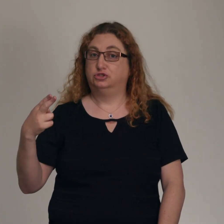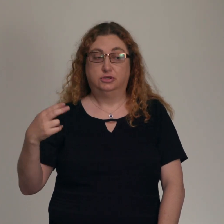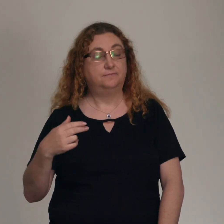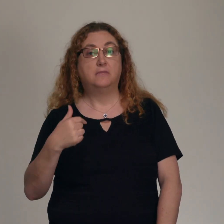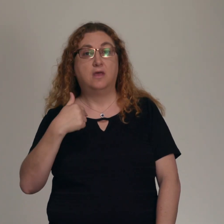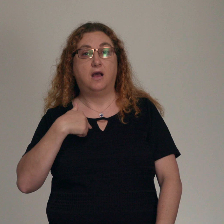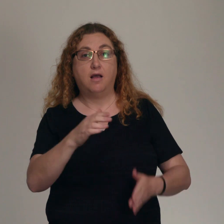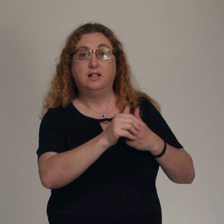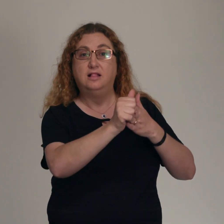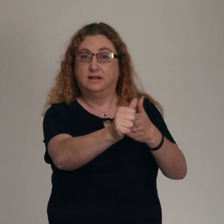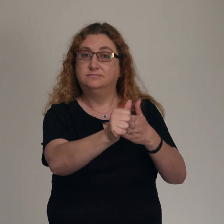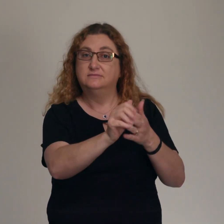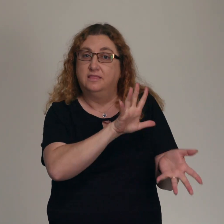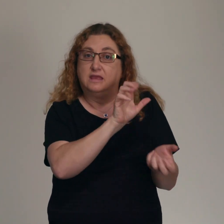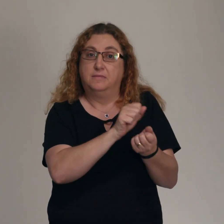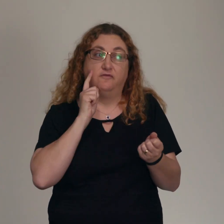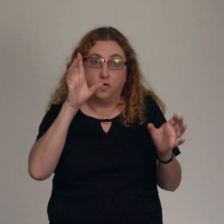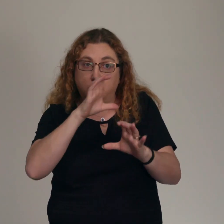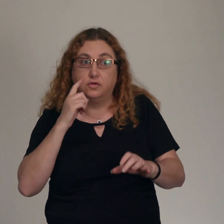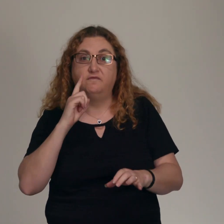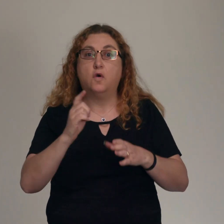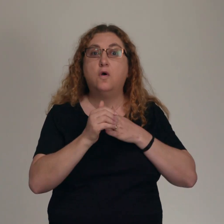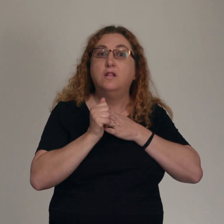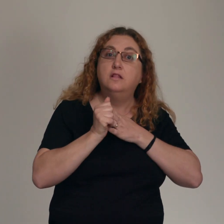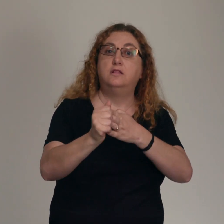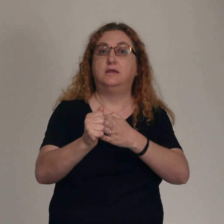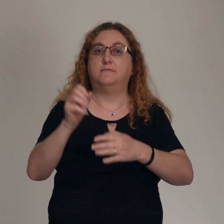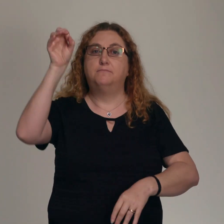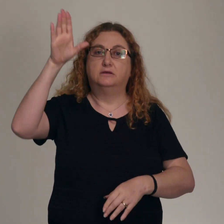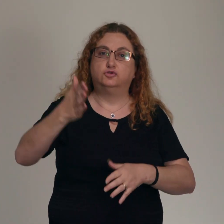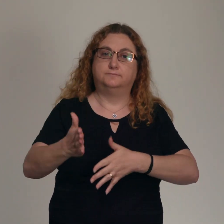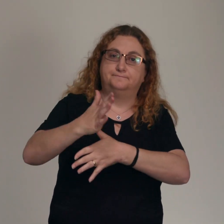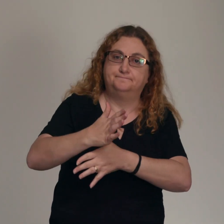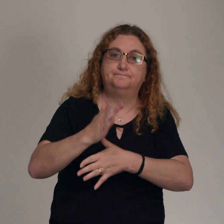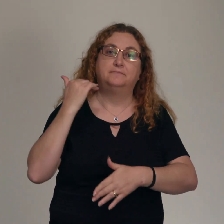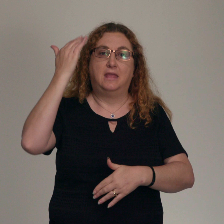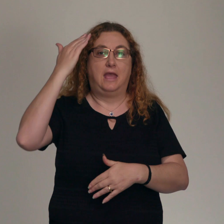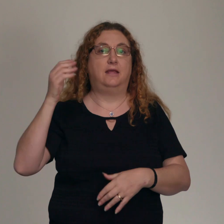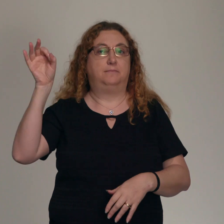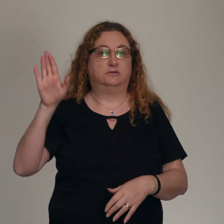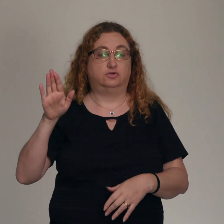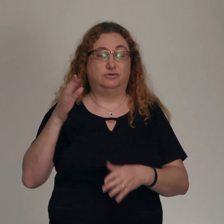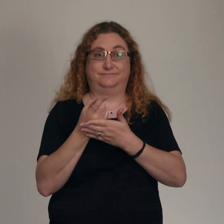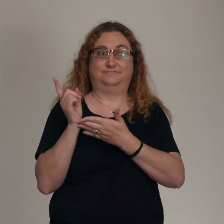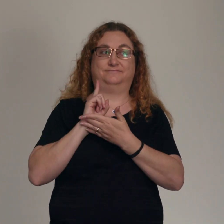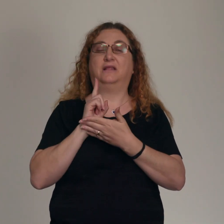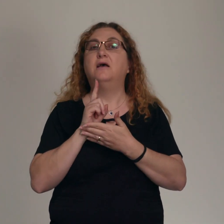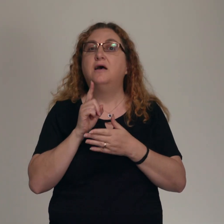committee. It's been an intense month of prayer, interviews and meetings. In this past week, Pastor Mark presented us with his